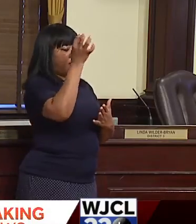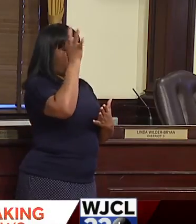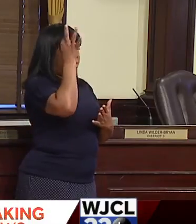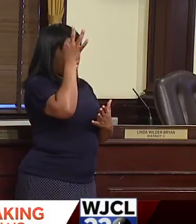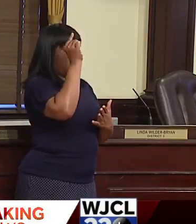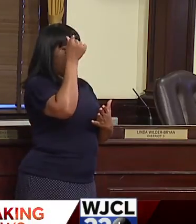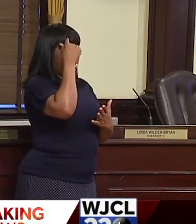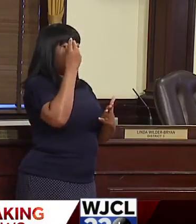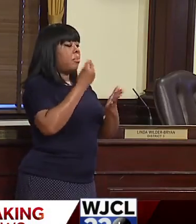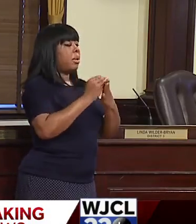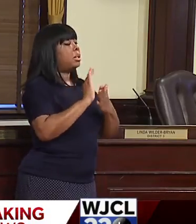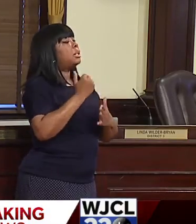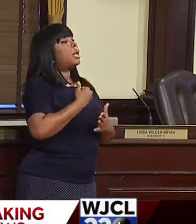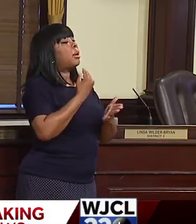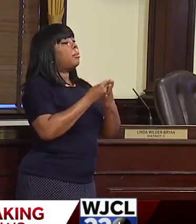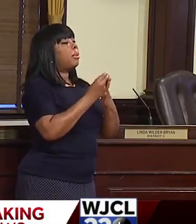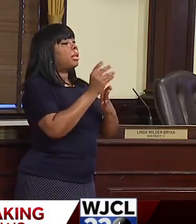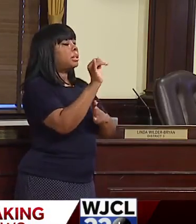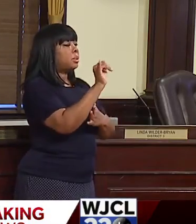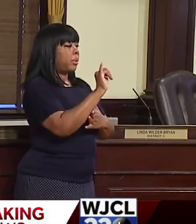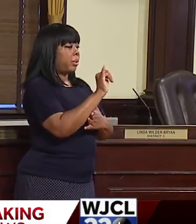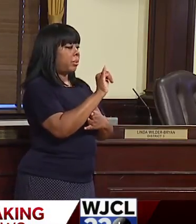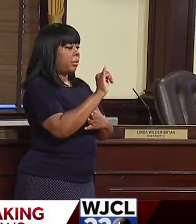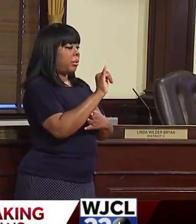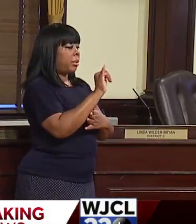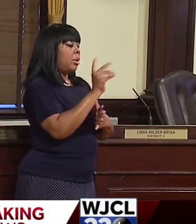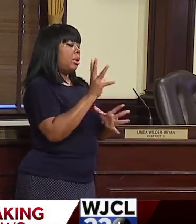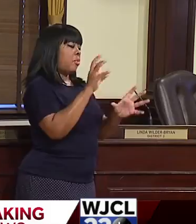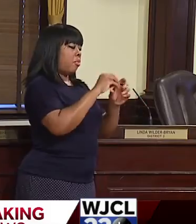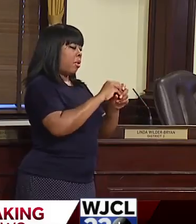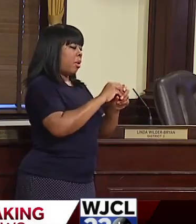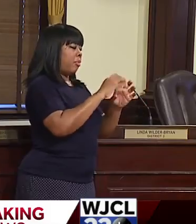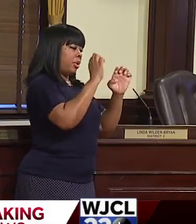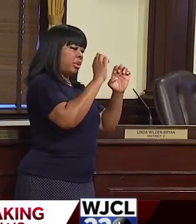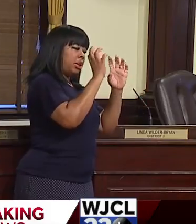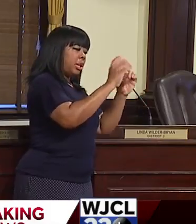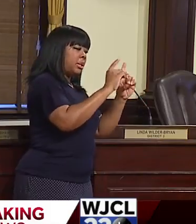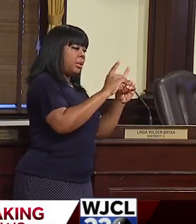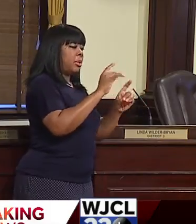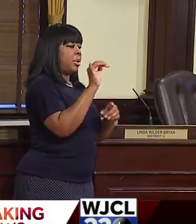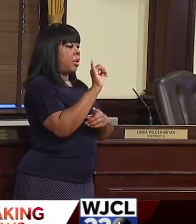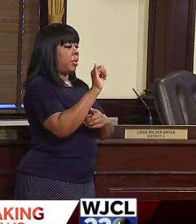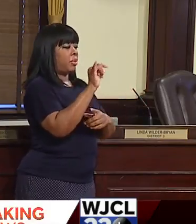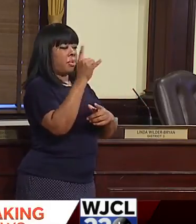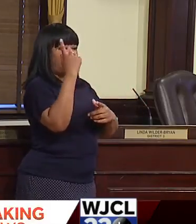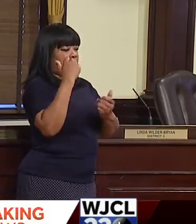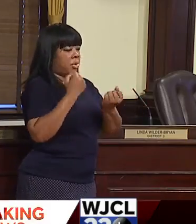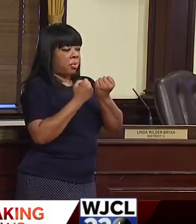latest iteration, they included educational institutions. They forgot about cities. And the fact is the